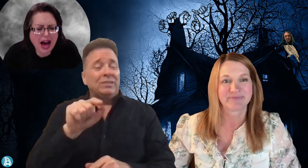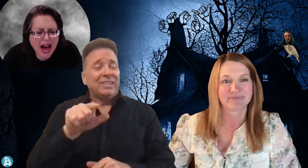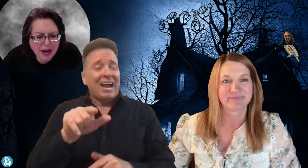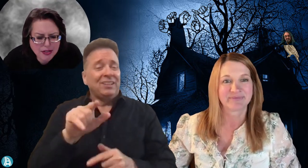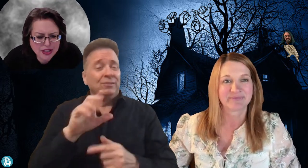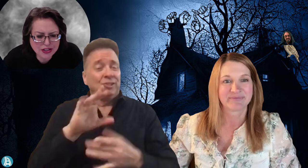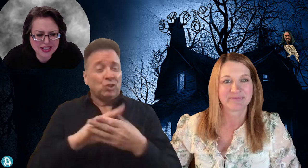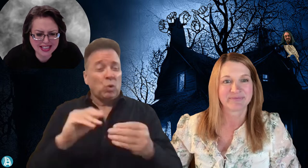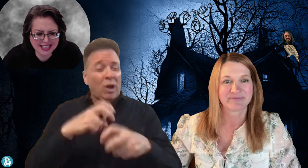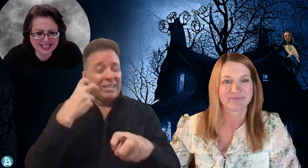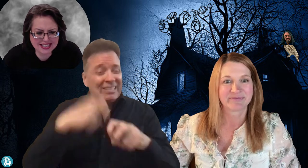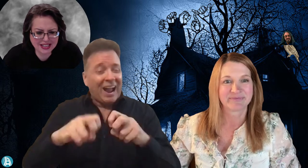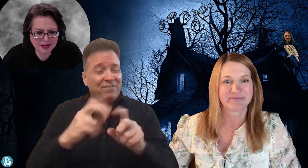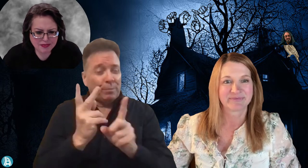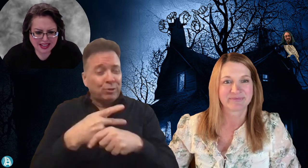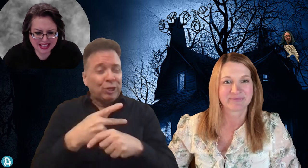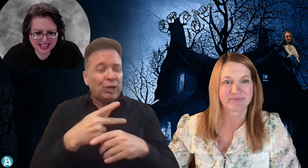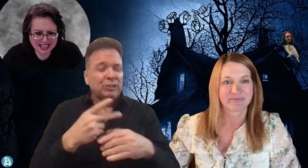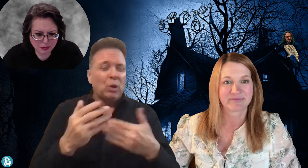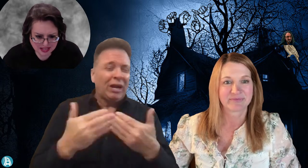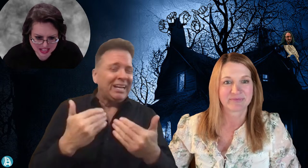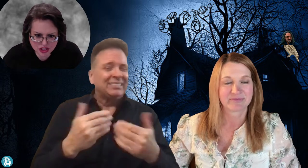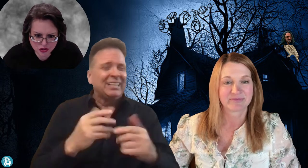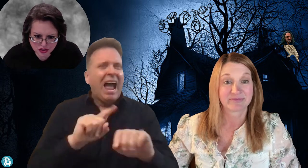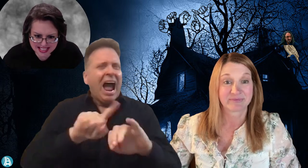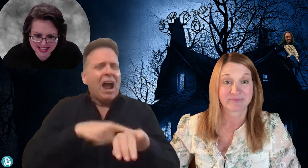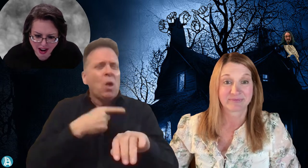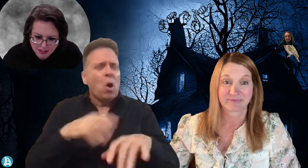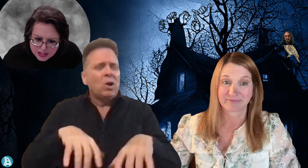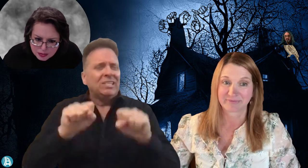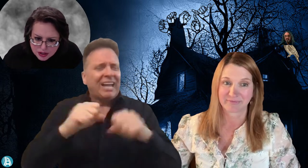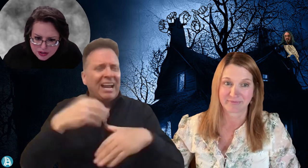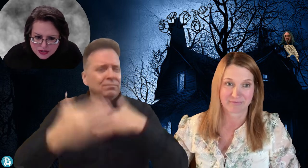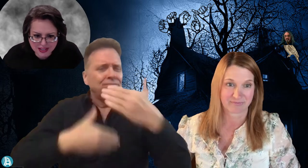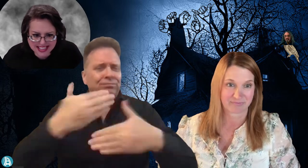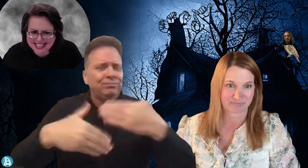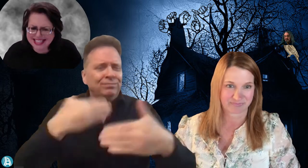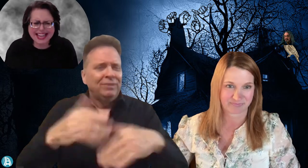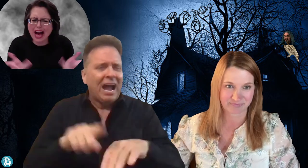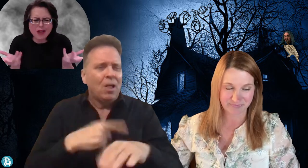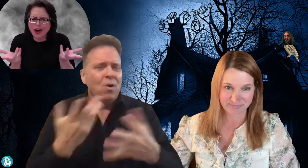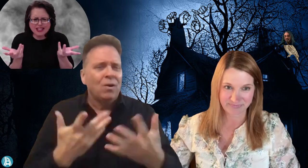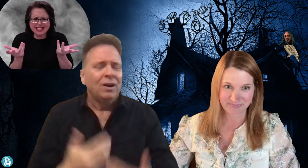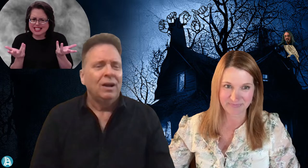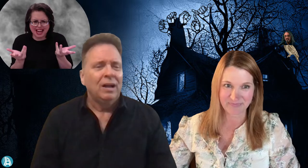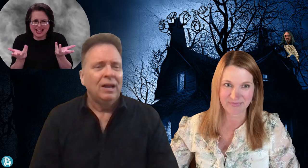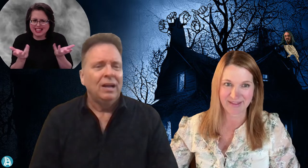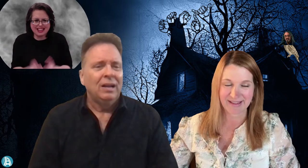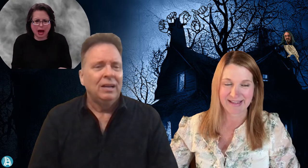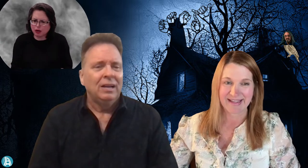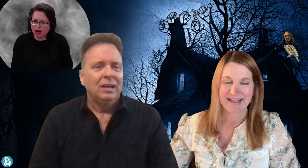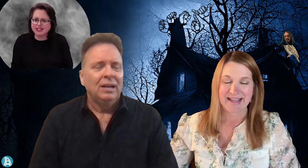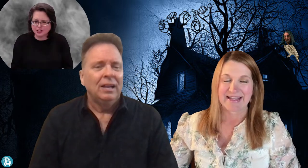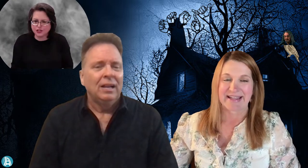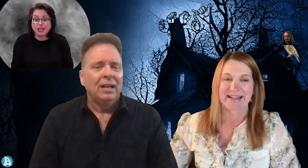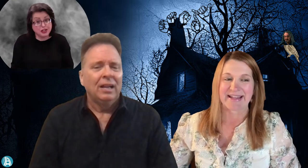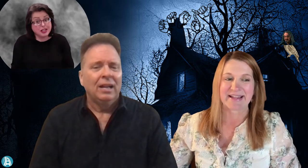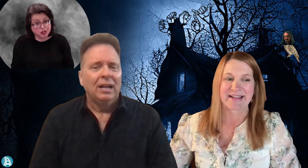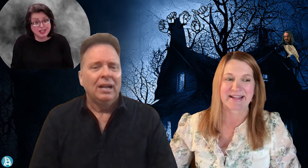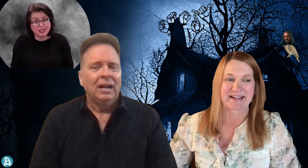I'm curious. Was this story tough to produce or easy? Like how long did it take that process? You said you had to trust